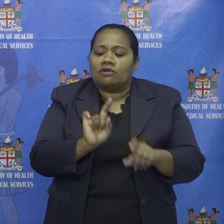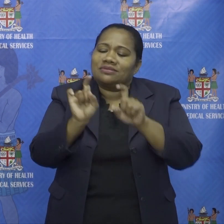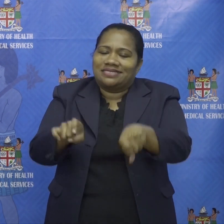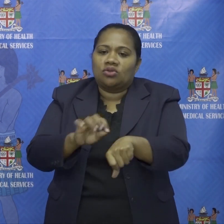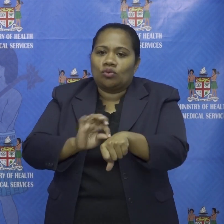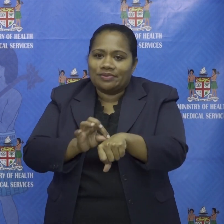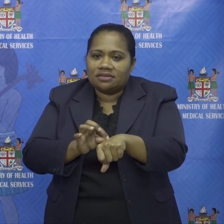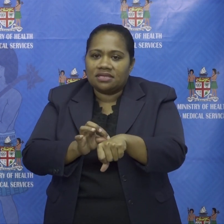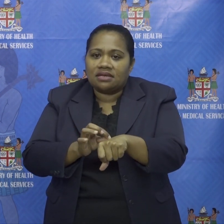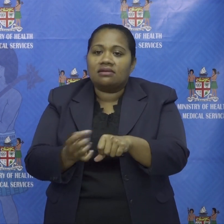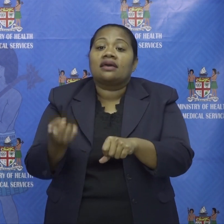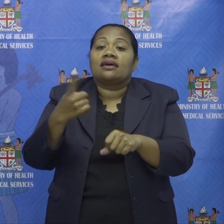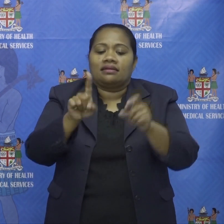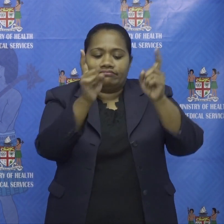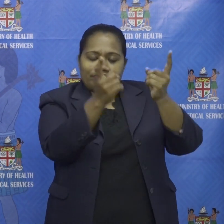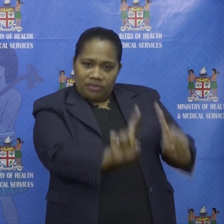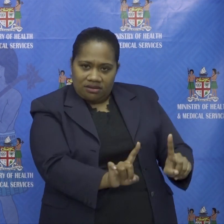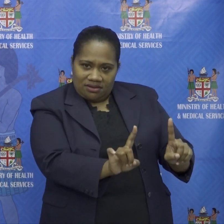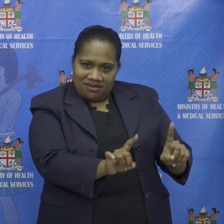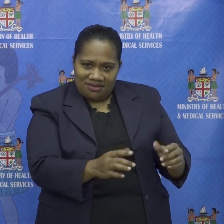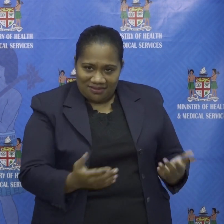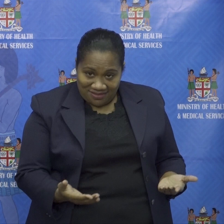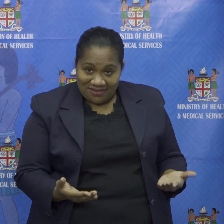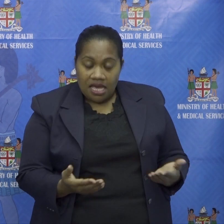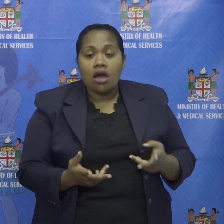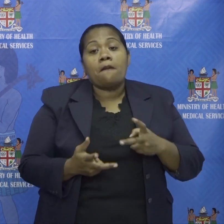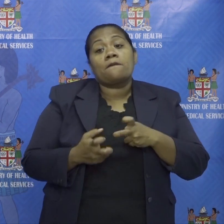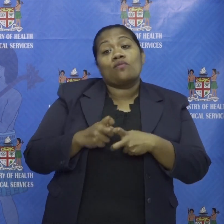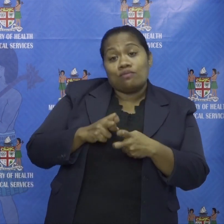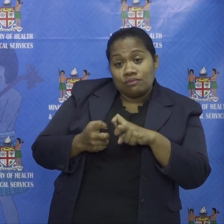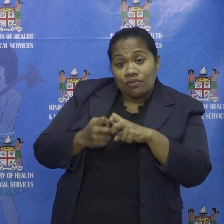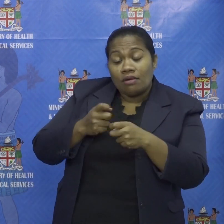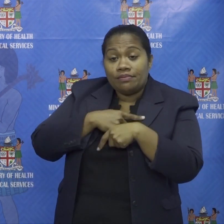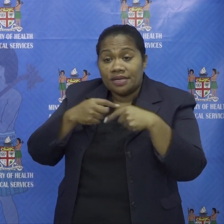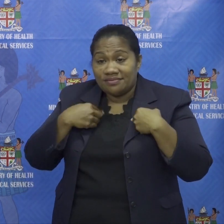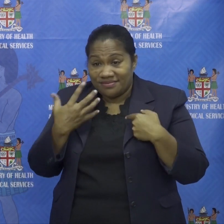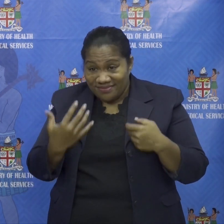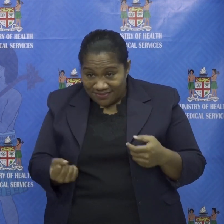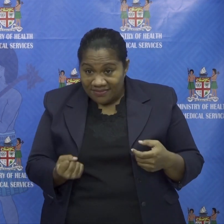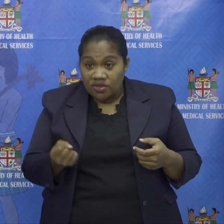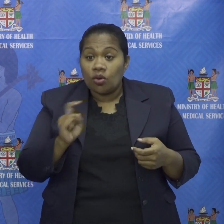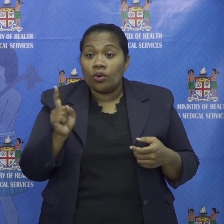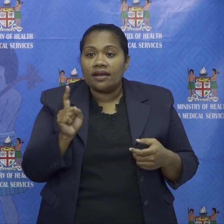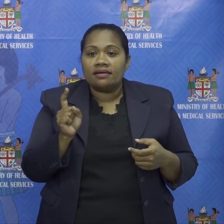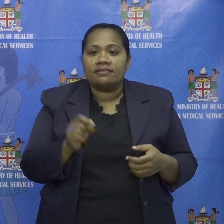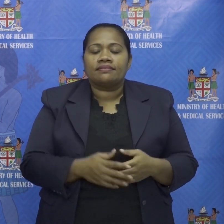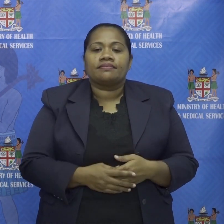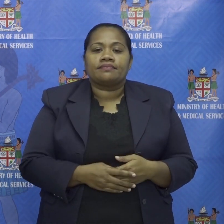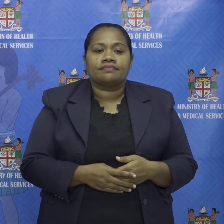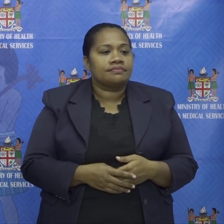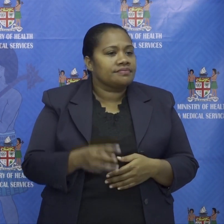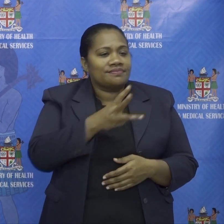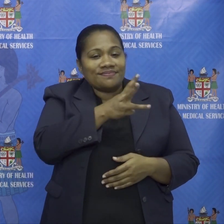problem that we always have or the place where there's variation is in the word efficacy